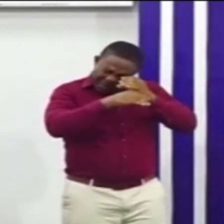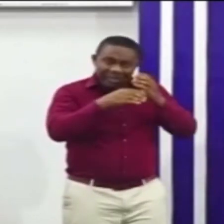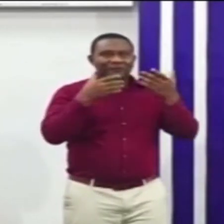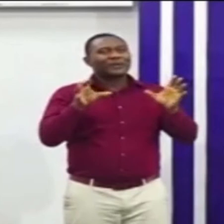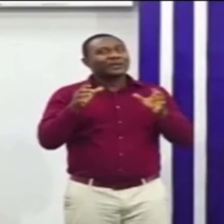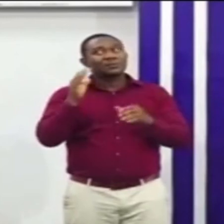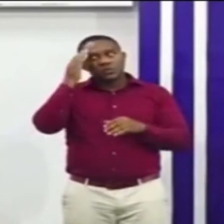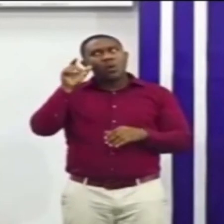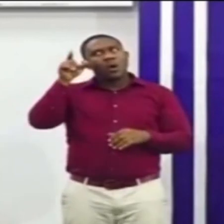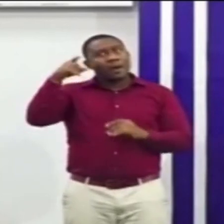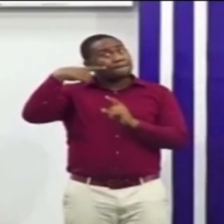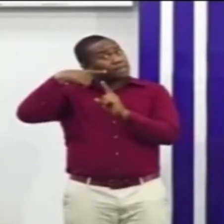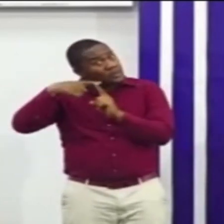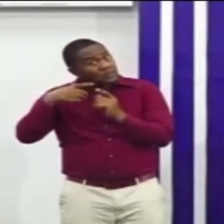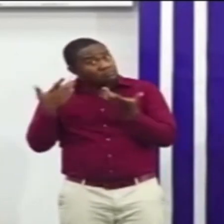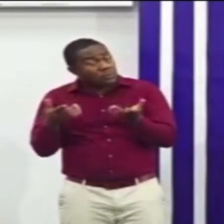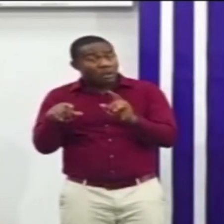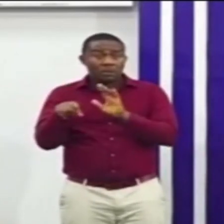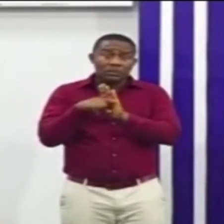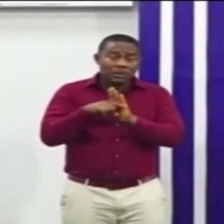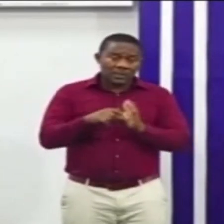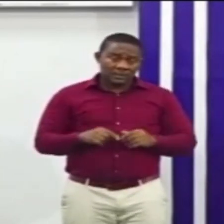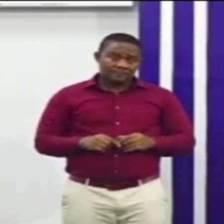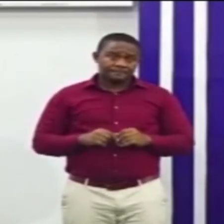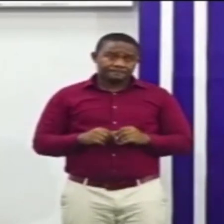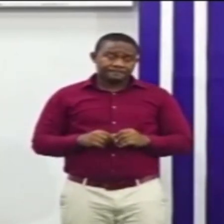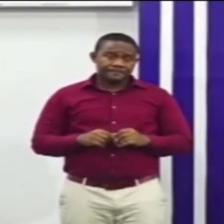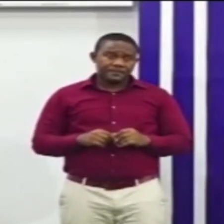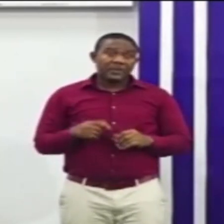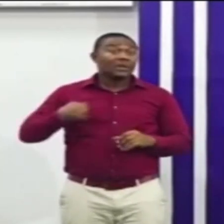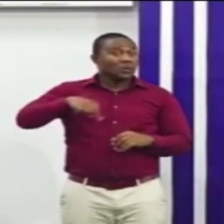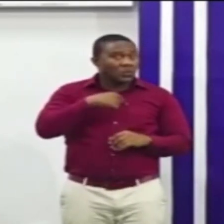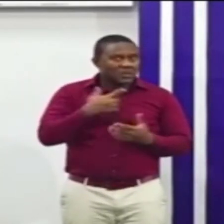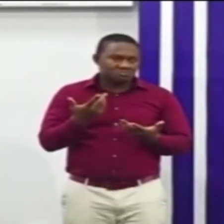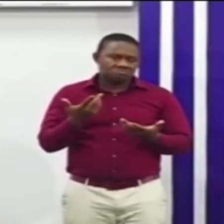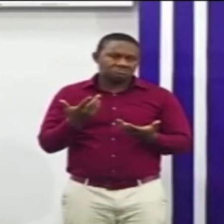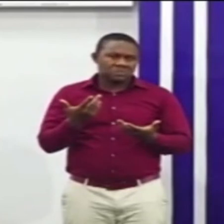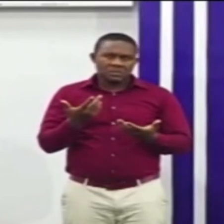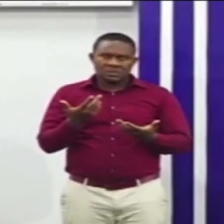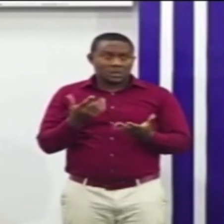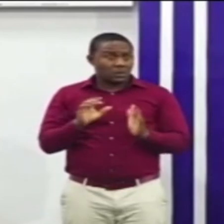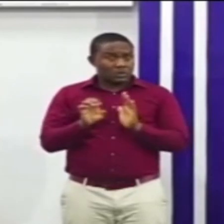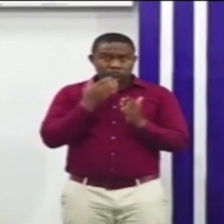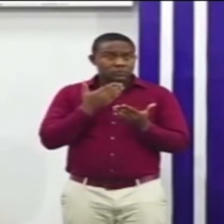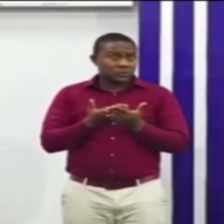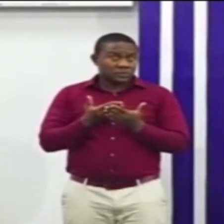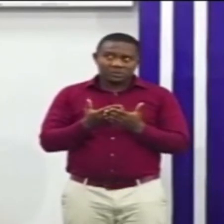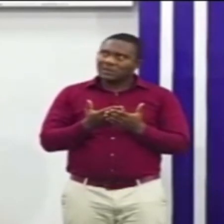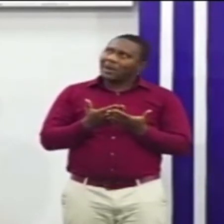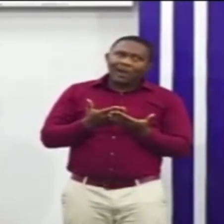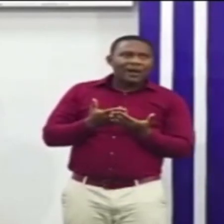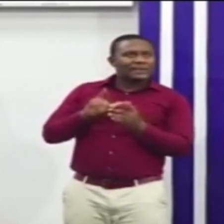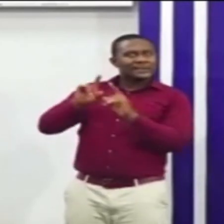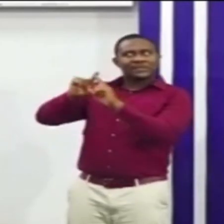very creditworthy and a lot of countries are indeed calling to how we